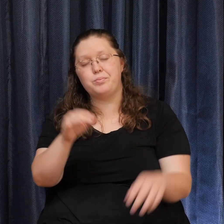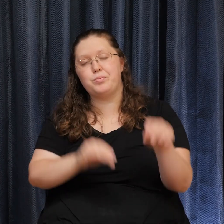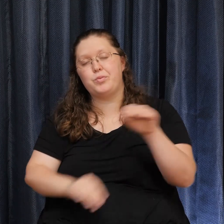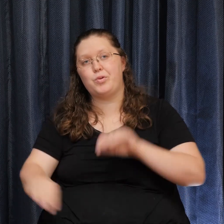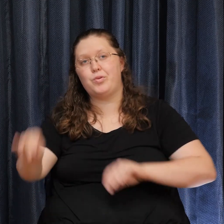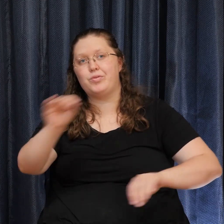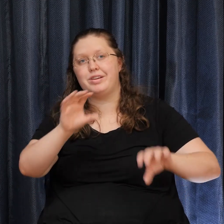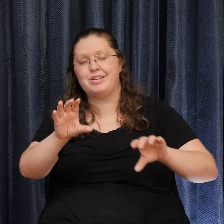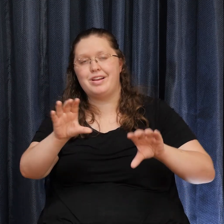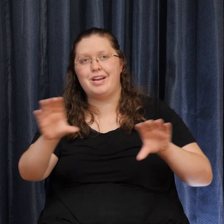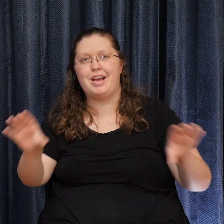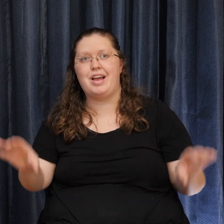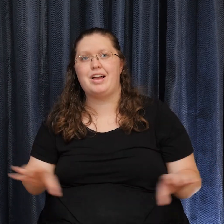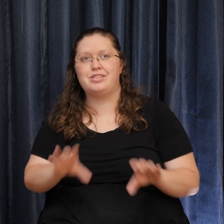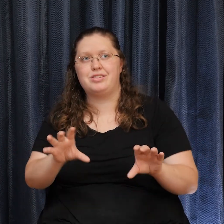actual practice